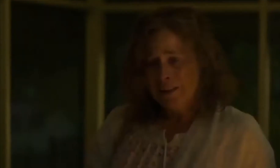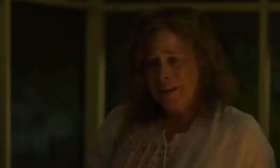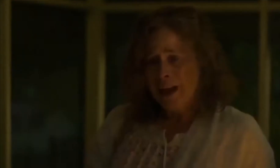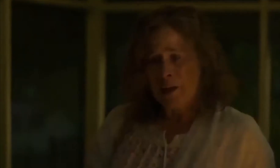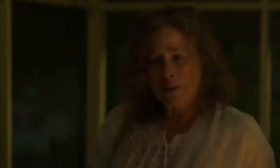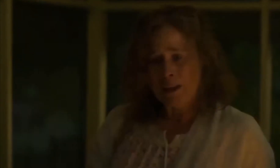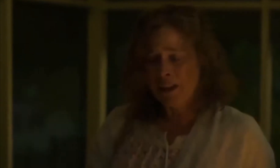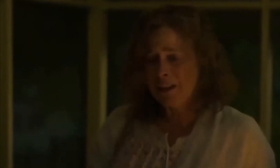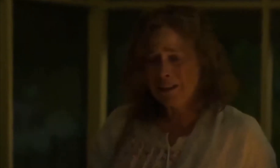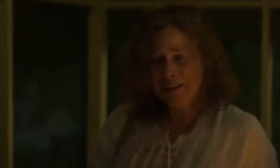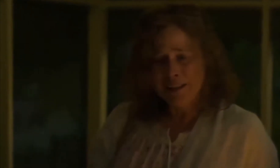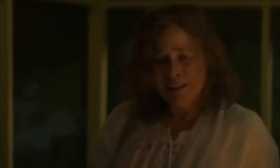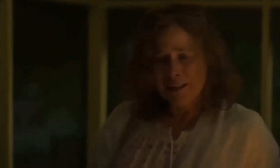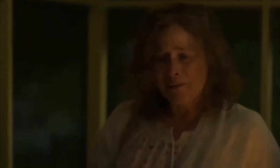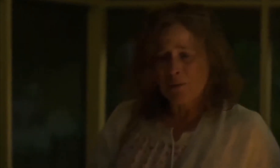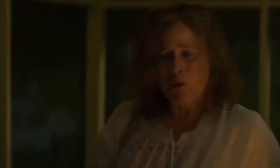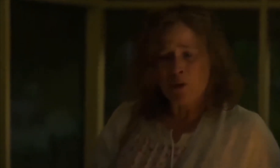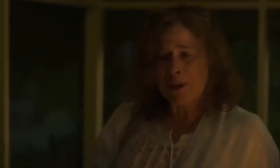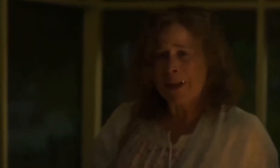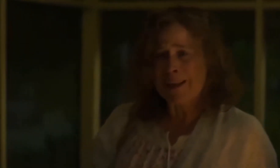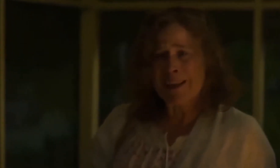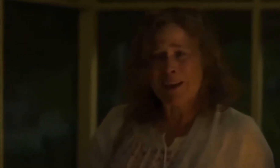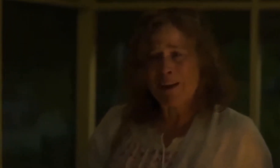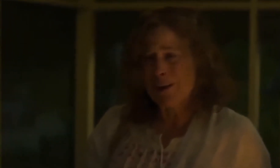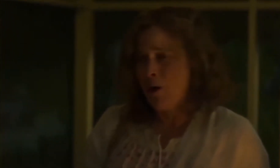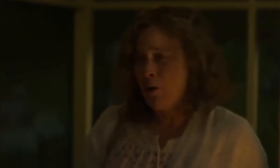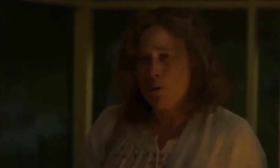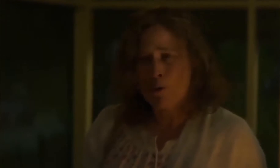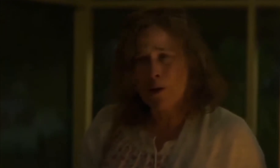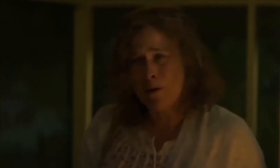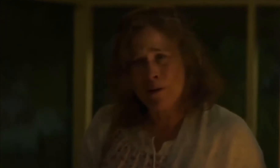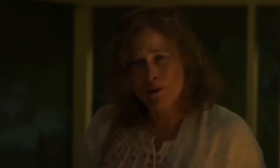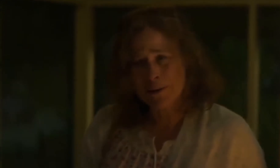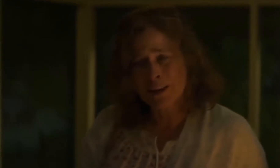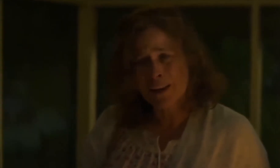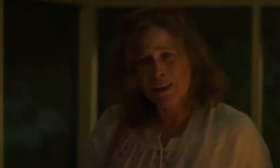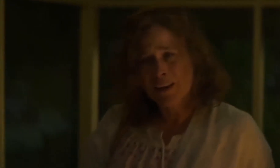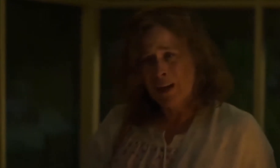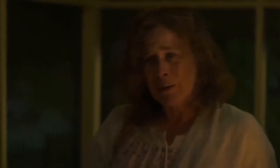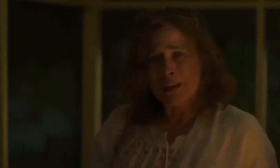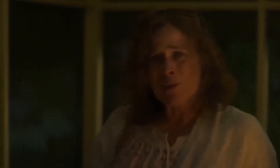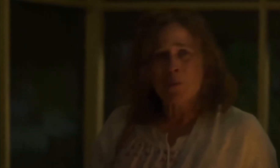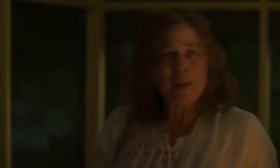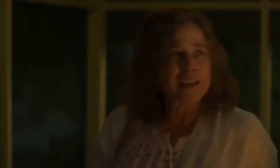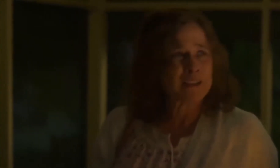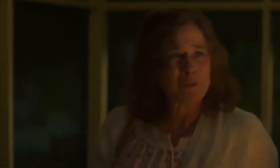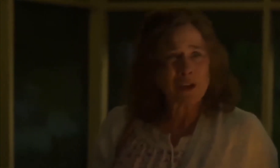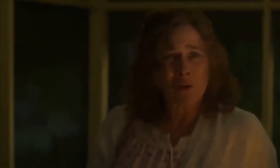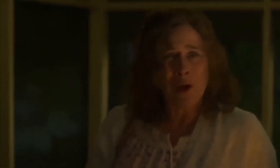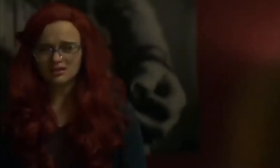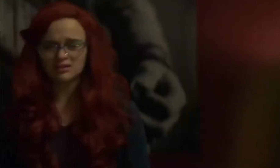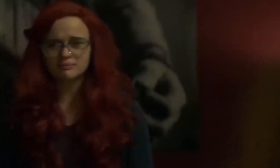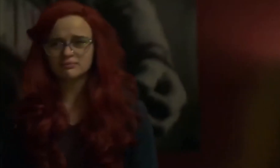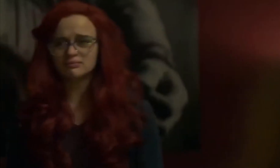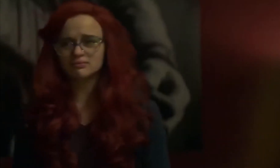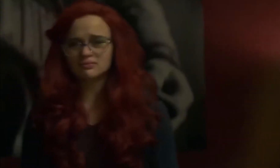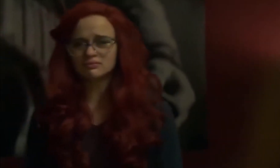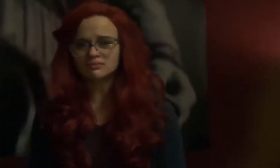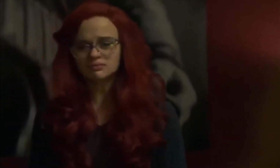I would love you more than anything in the whole world. I would give up anything for you. I have given up